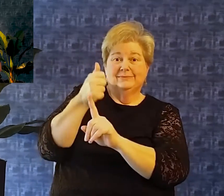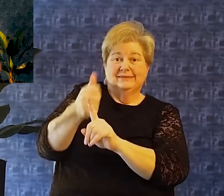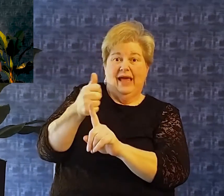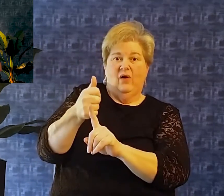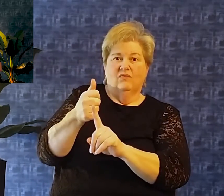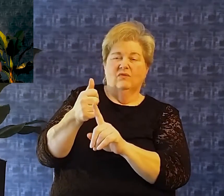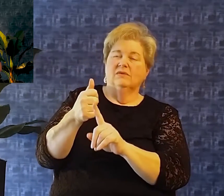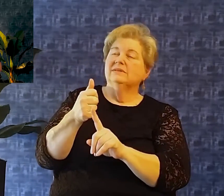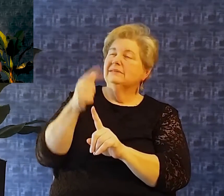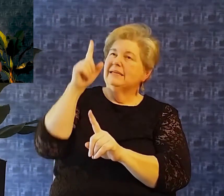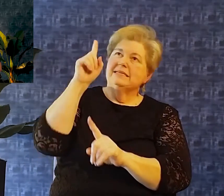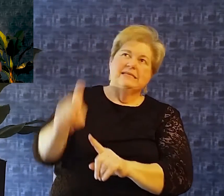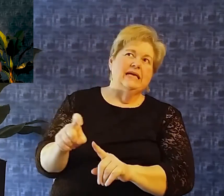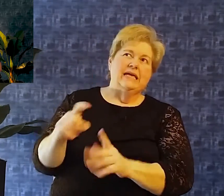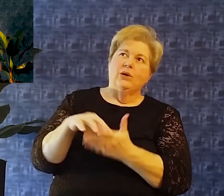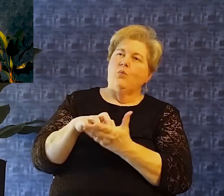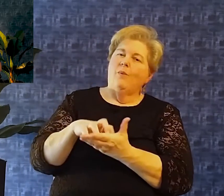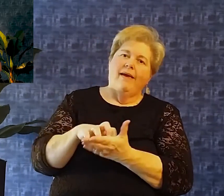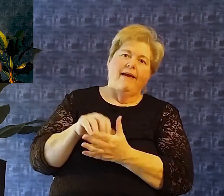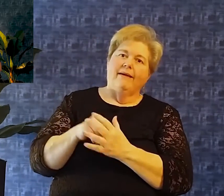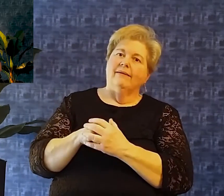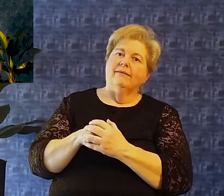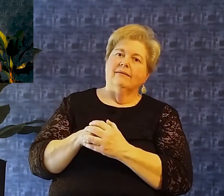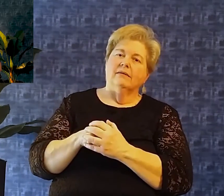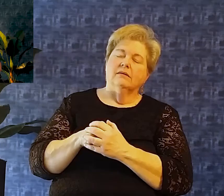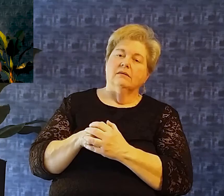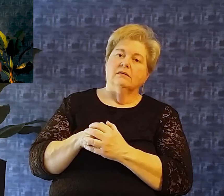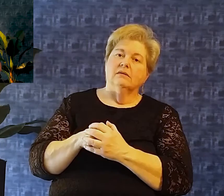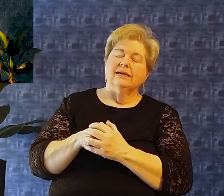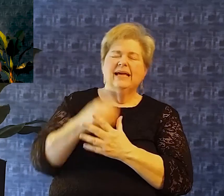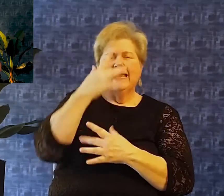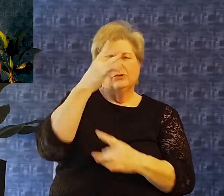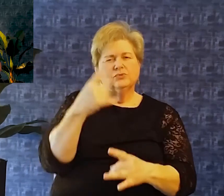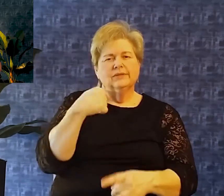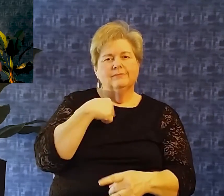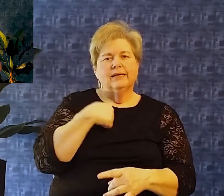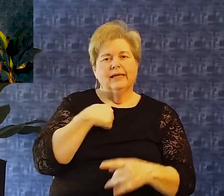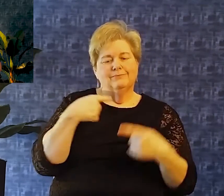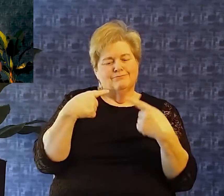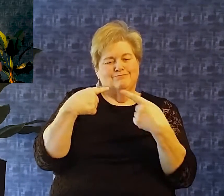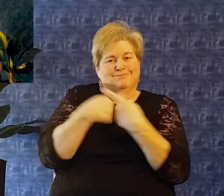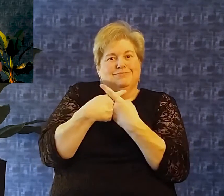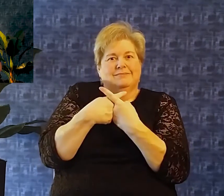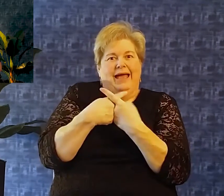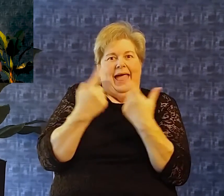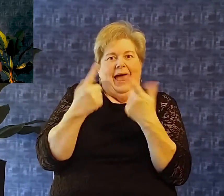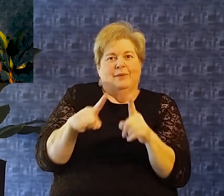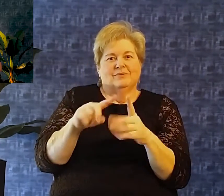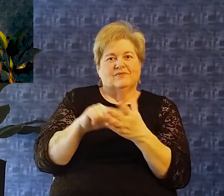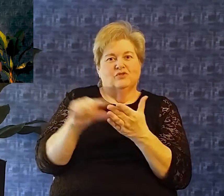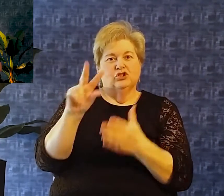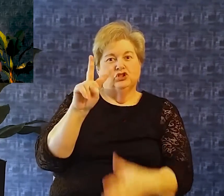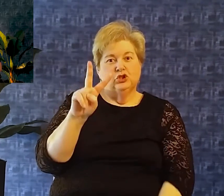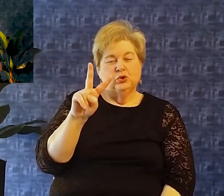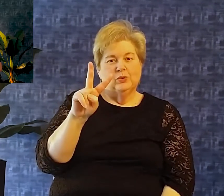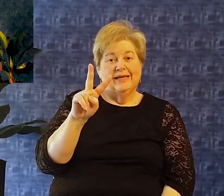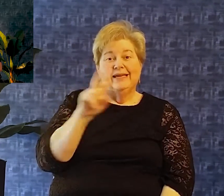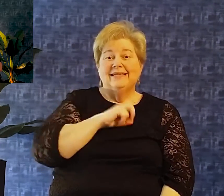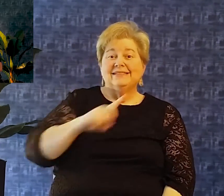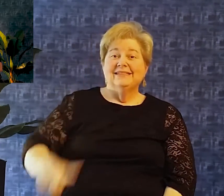contrast almost happens in verse two David makes the statement of vulnerability and then in verse two he prays god preserve